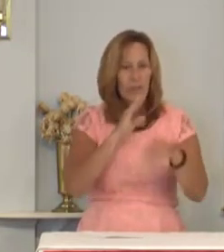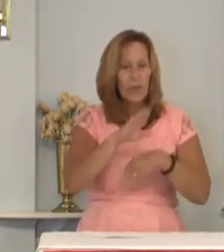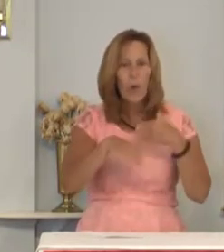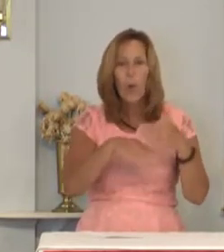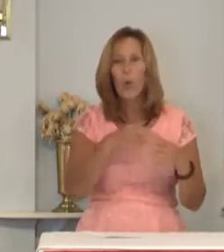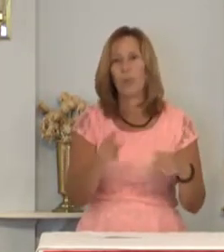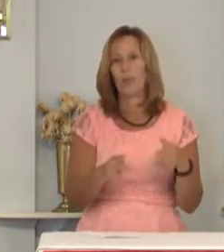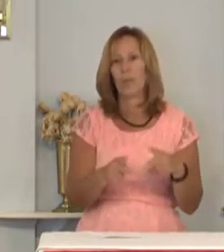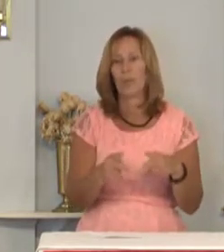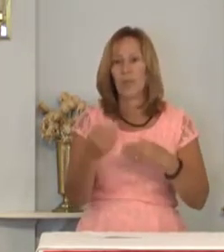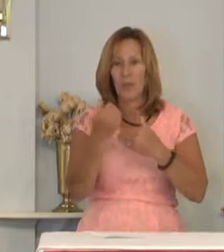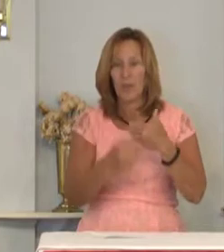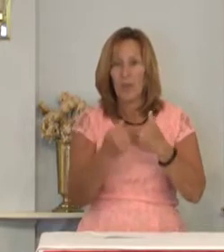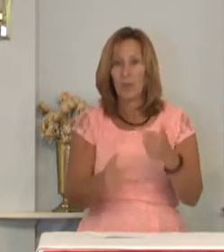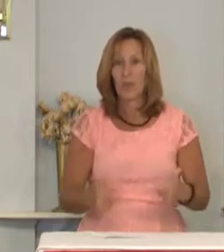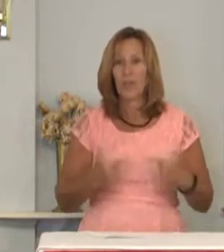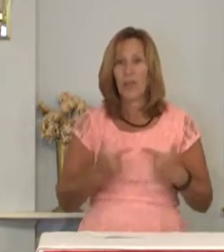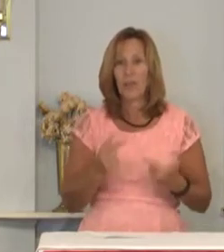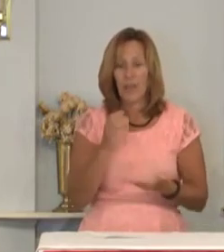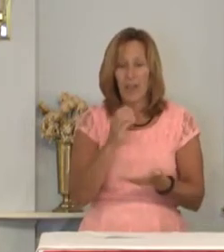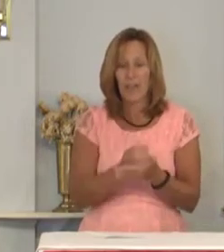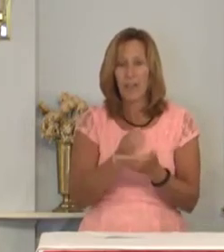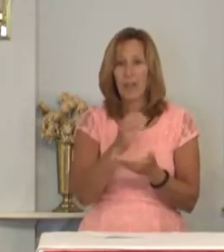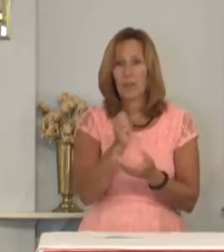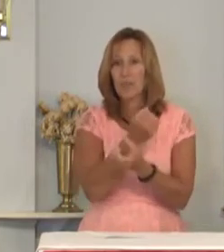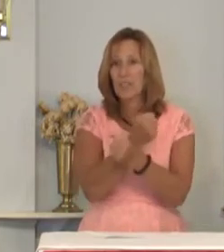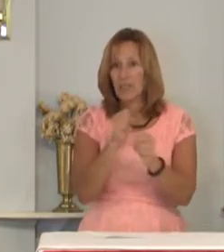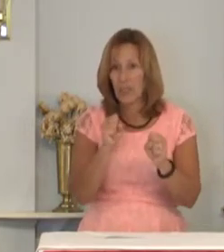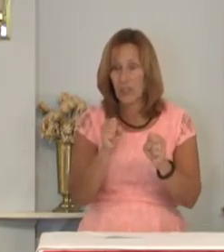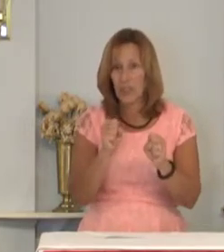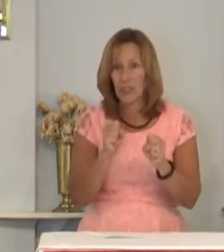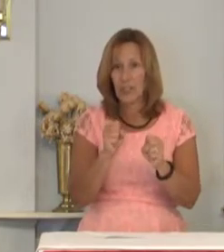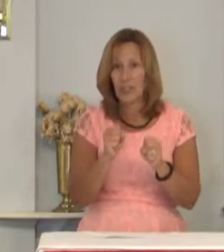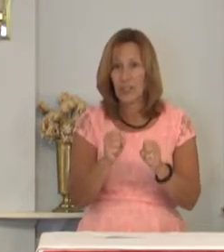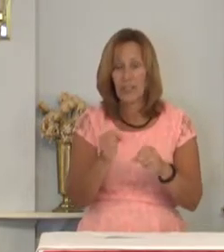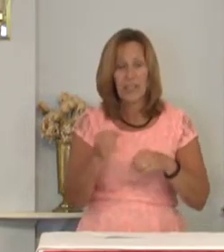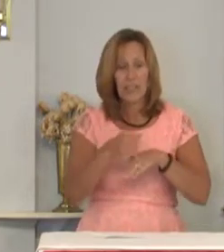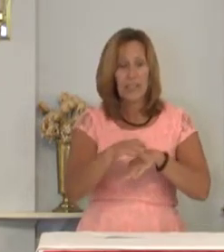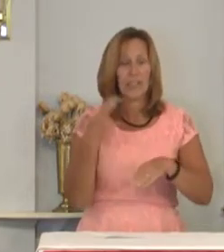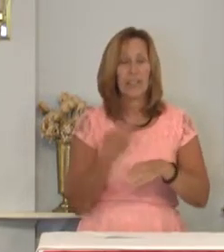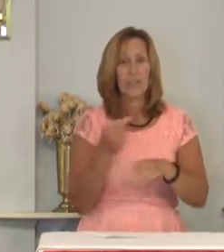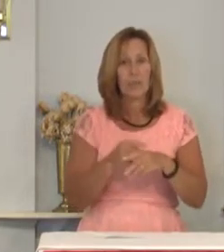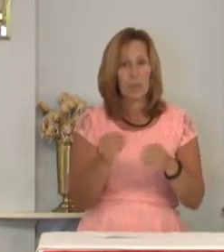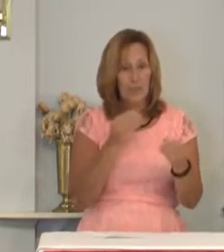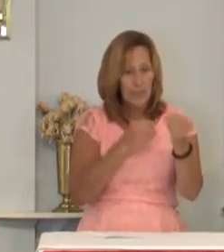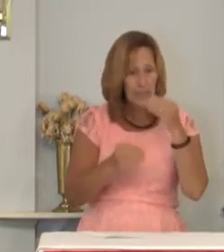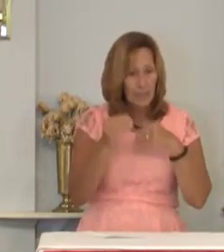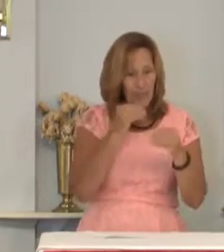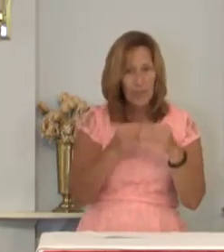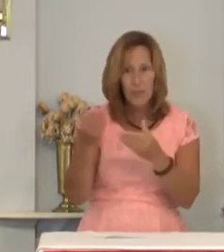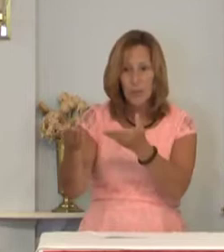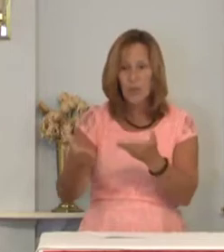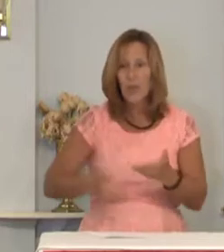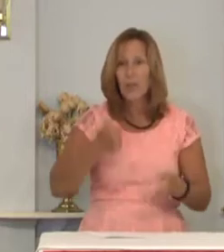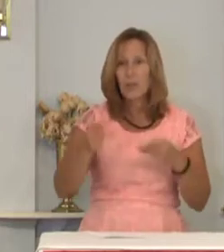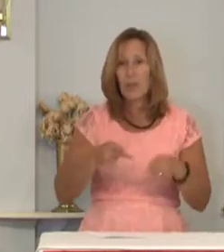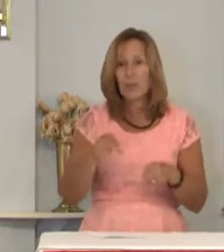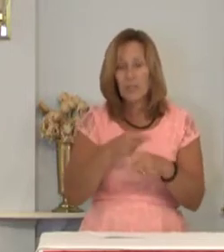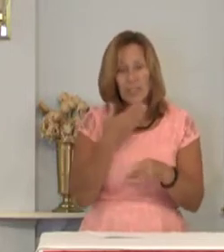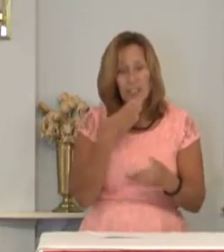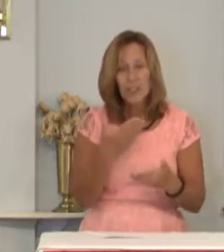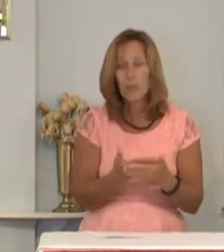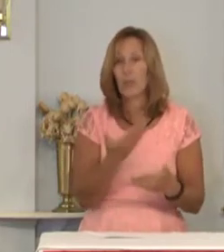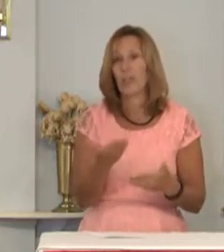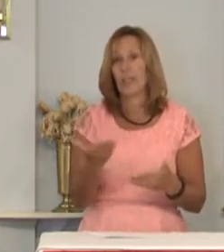the bread of life and the cup of salvation send us from this banquet to invite others into these